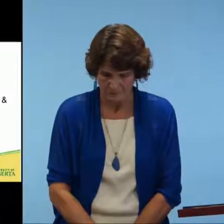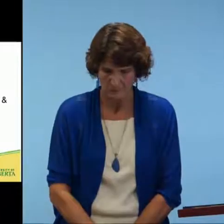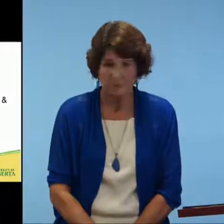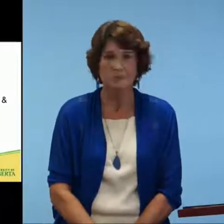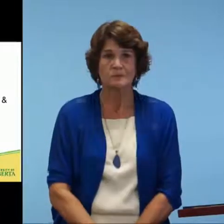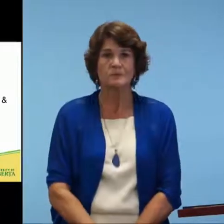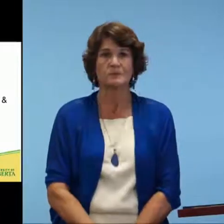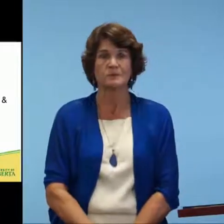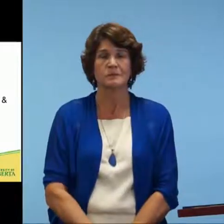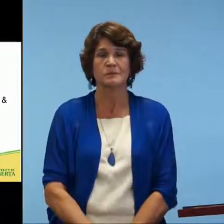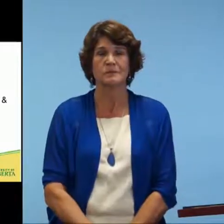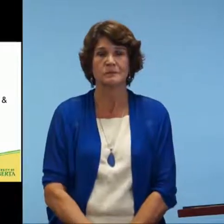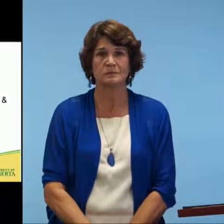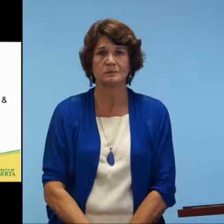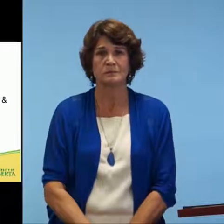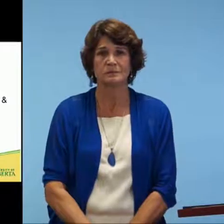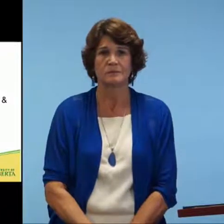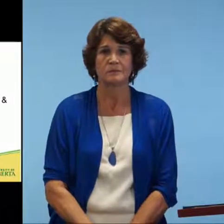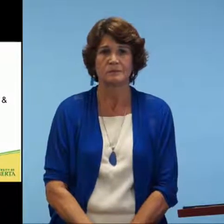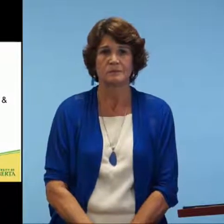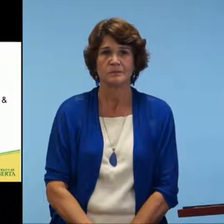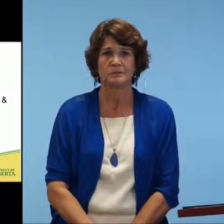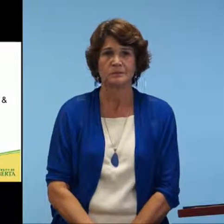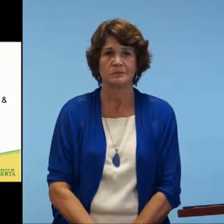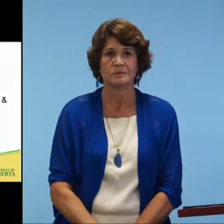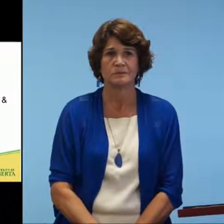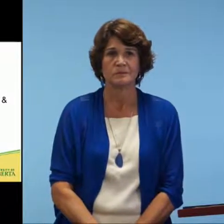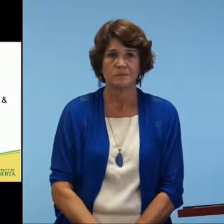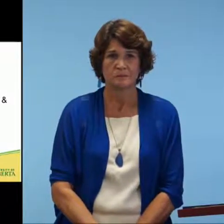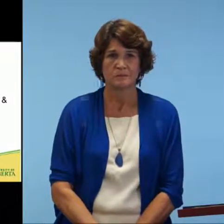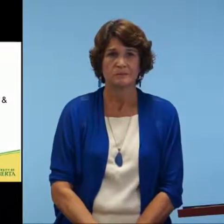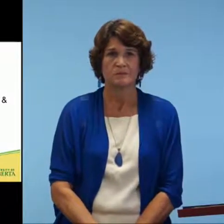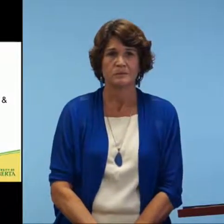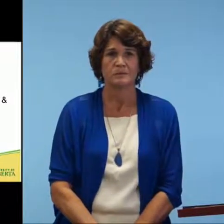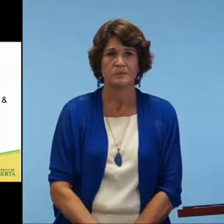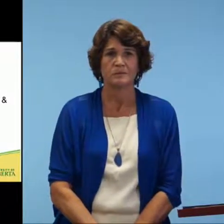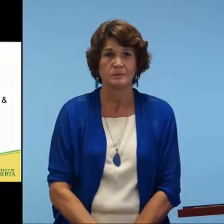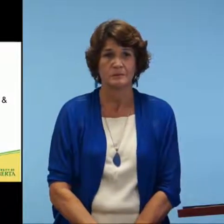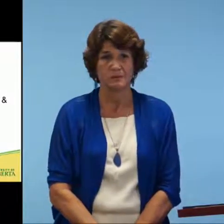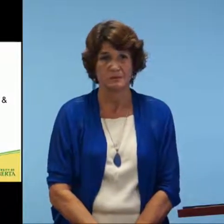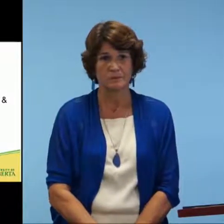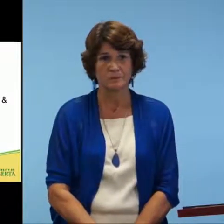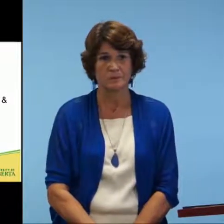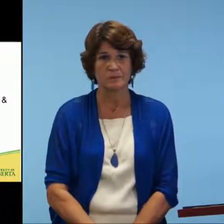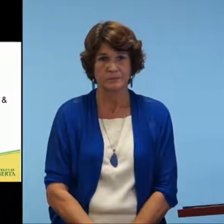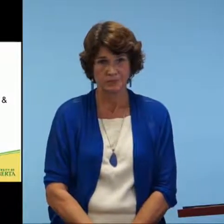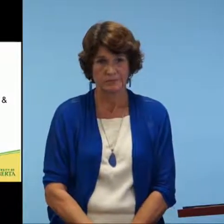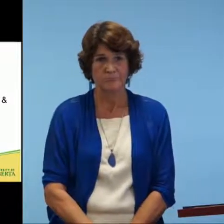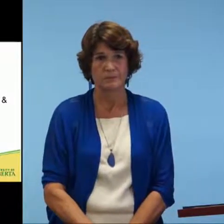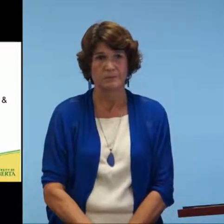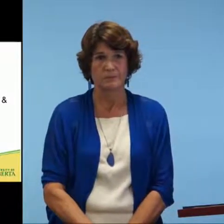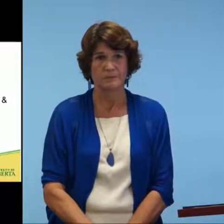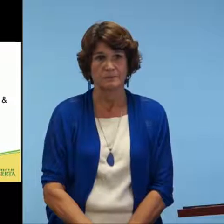ASL as their language. Just depends. Thank you. Another question. Quite a few questions here.